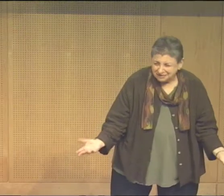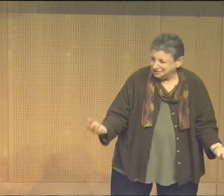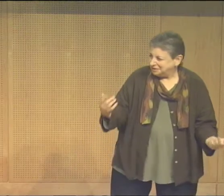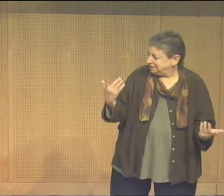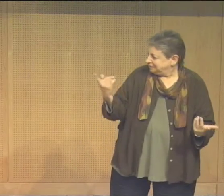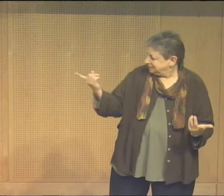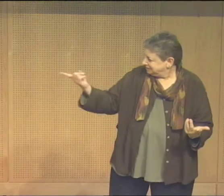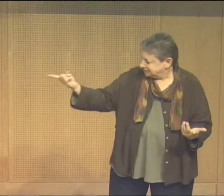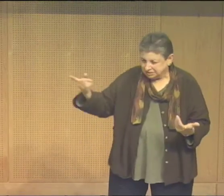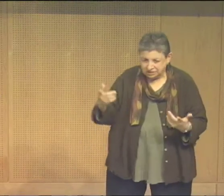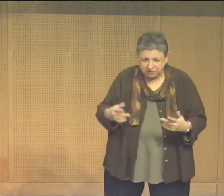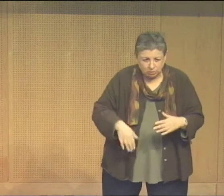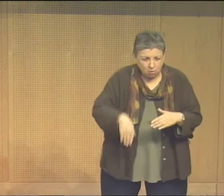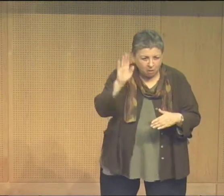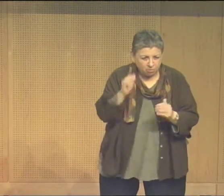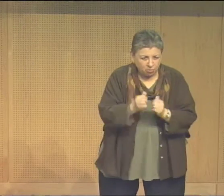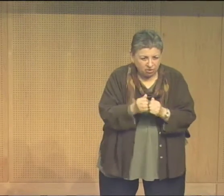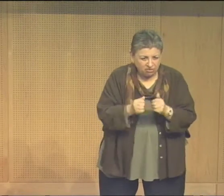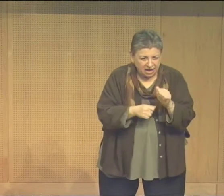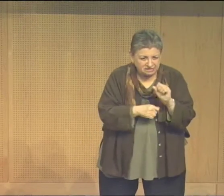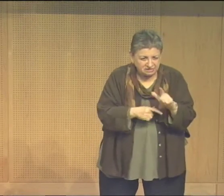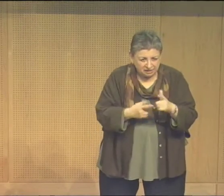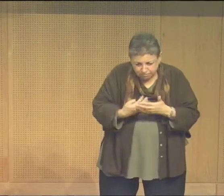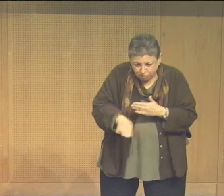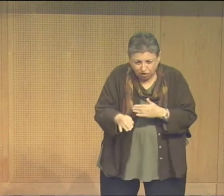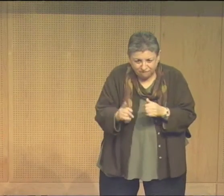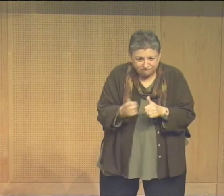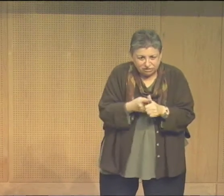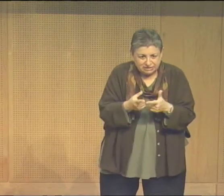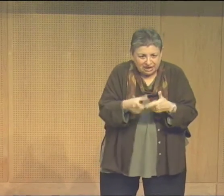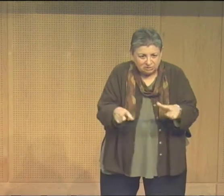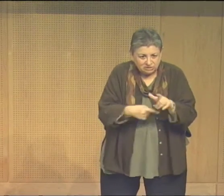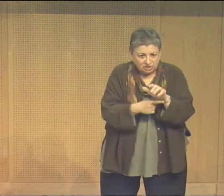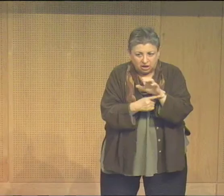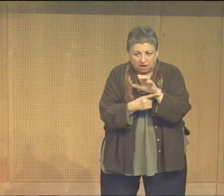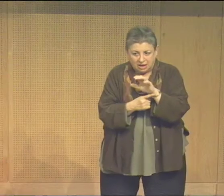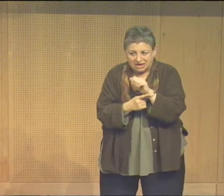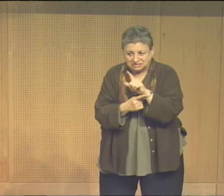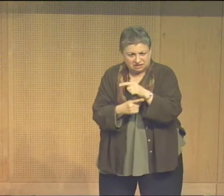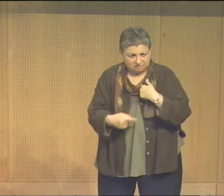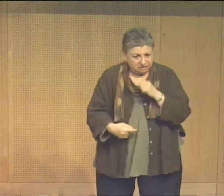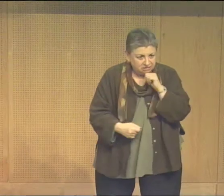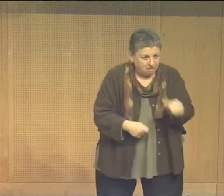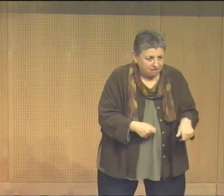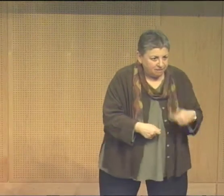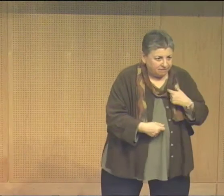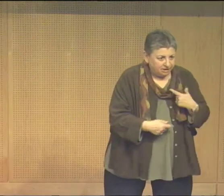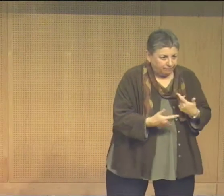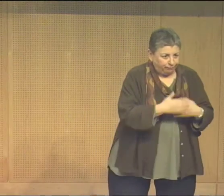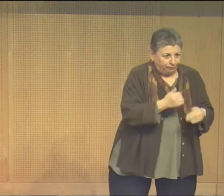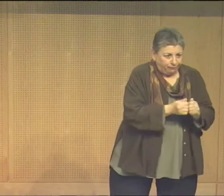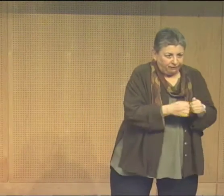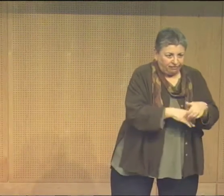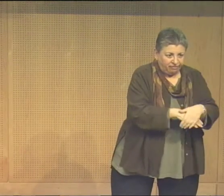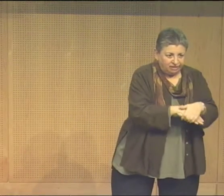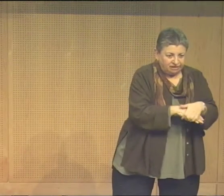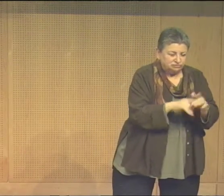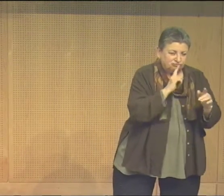deaf culture there's been a lot of resistance to that but I think that's ridiculous he grew up in a deaf family his first language was ASL my